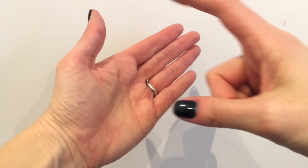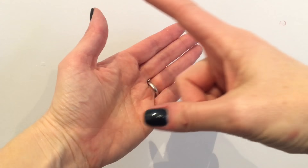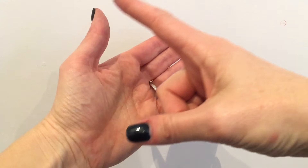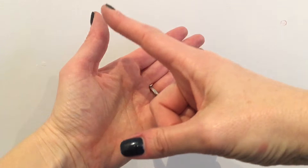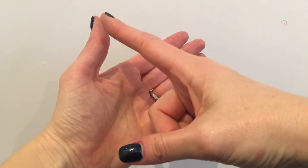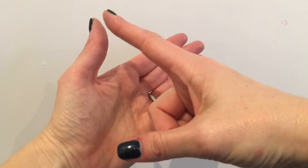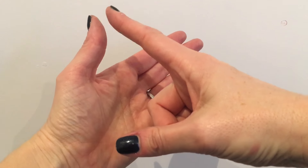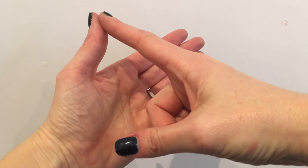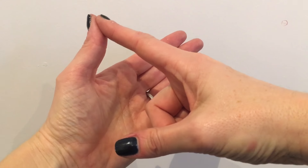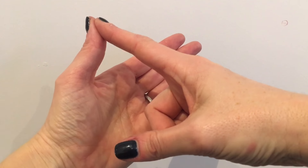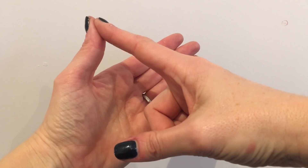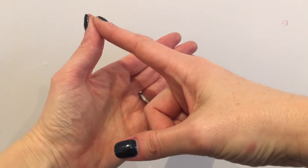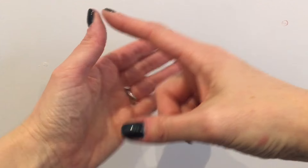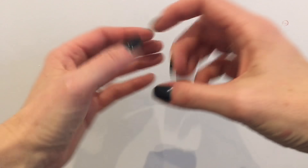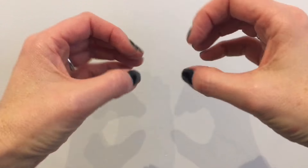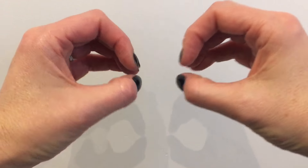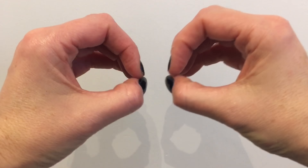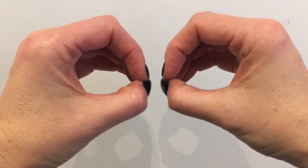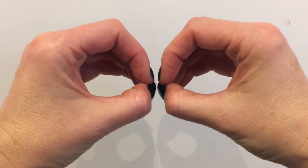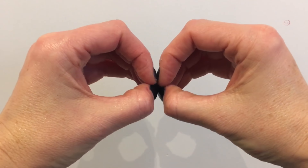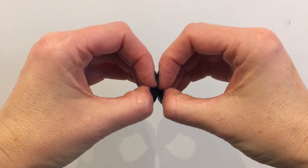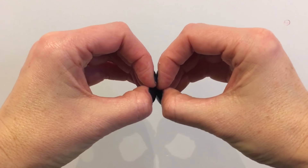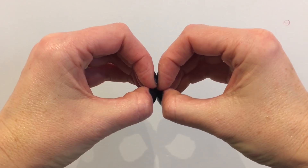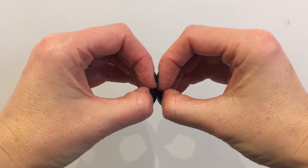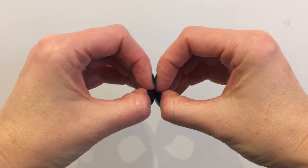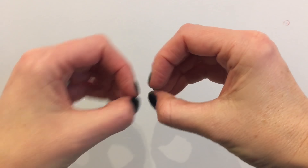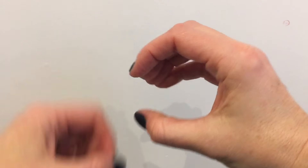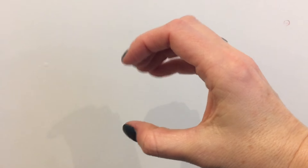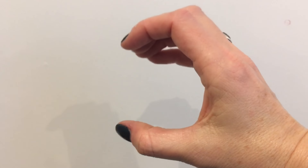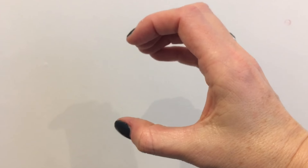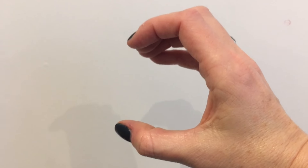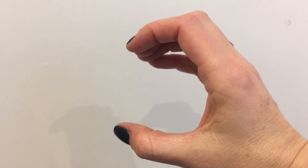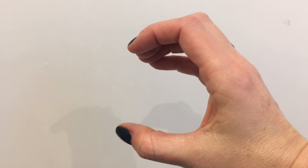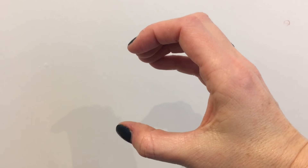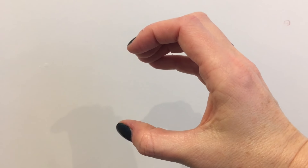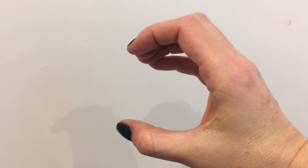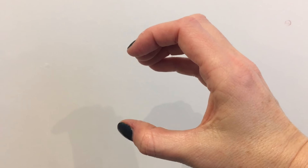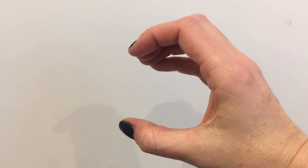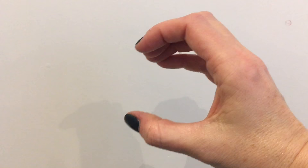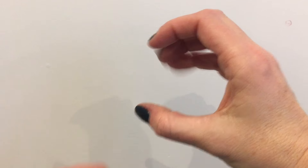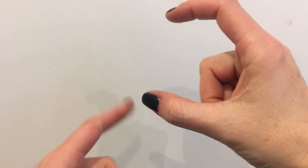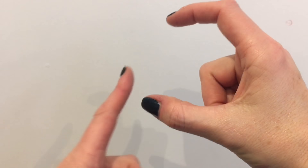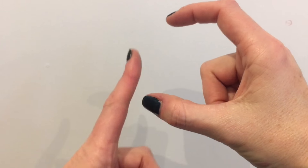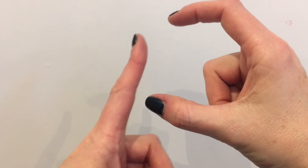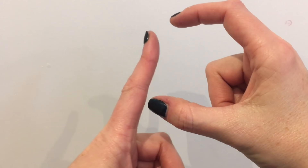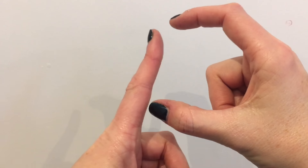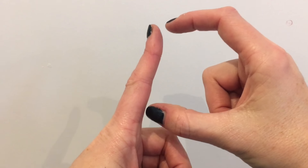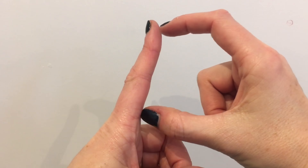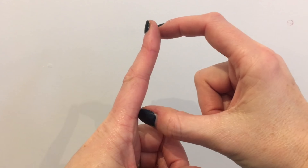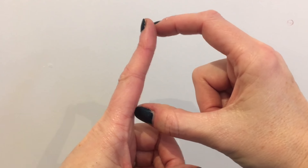A B C D